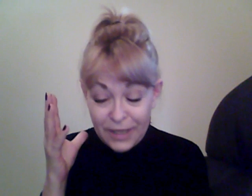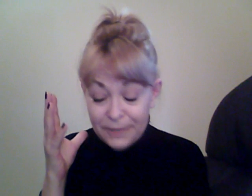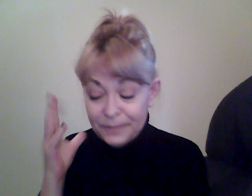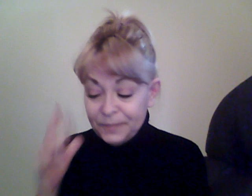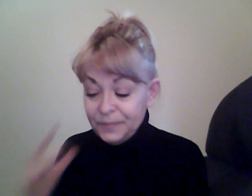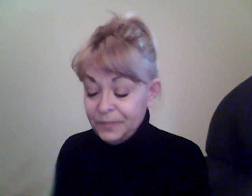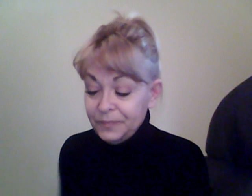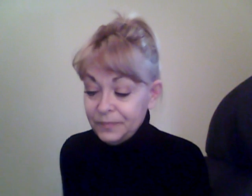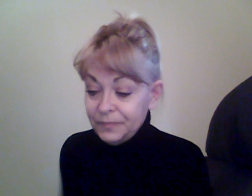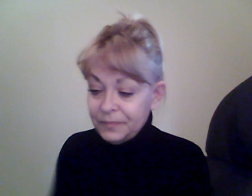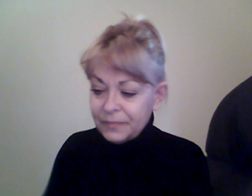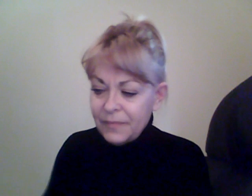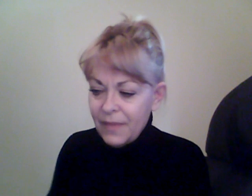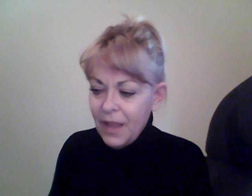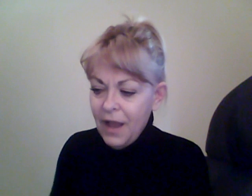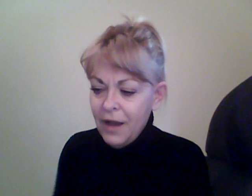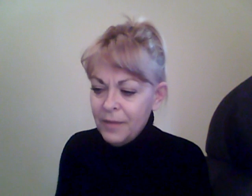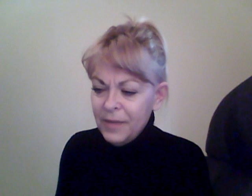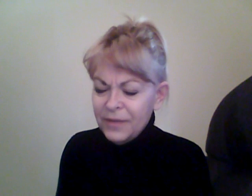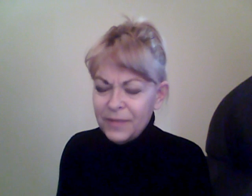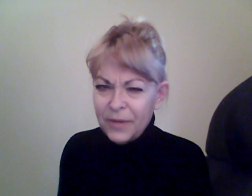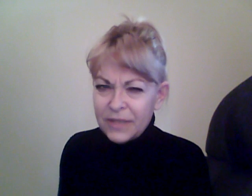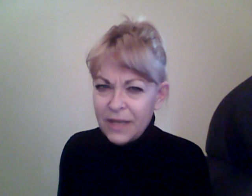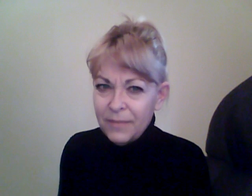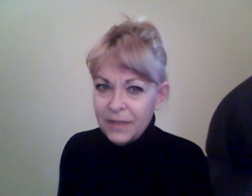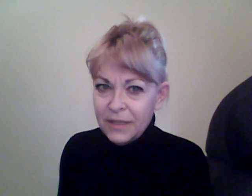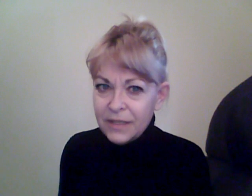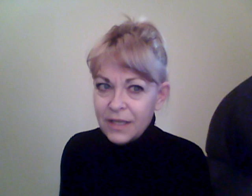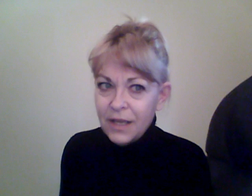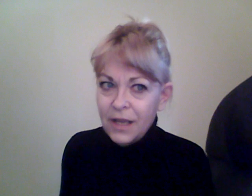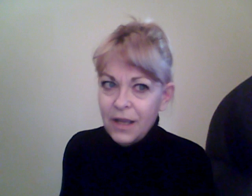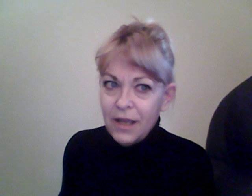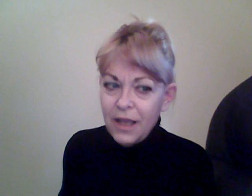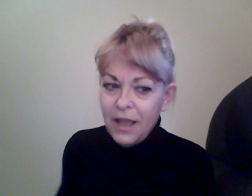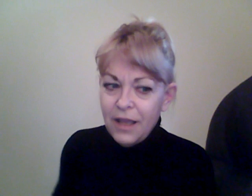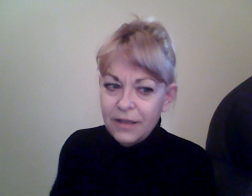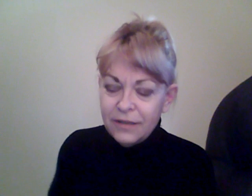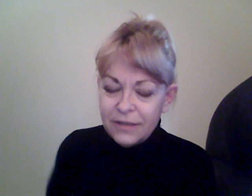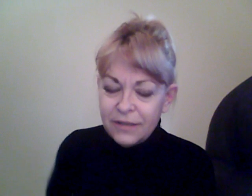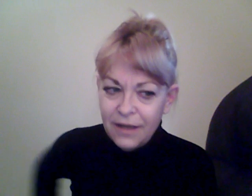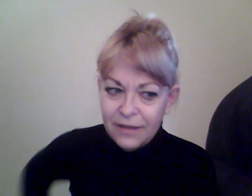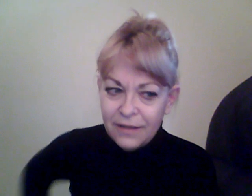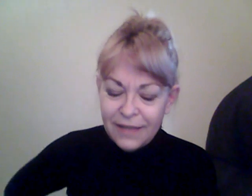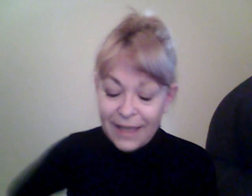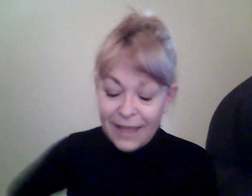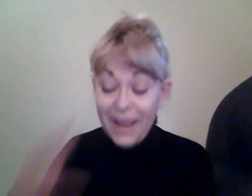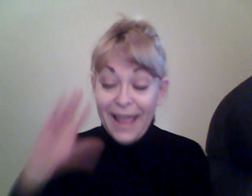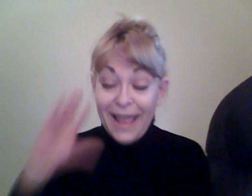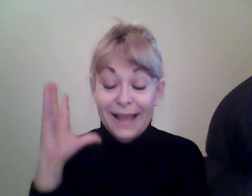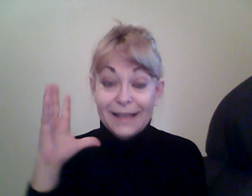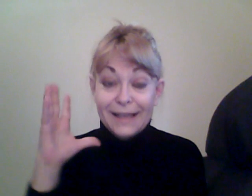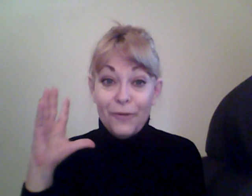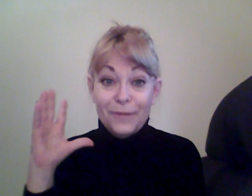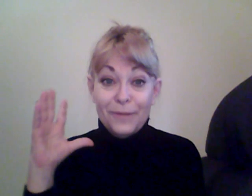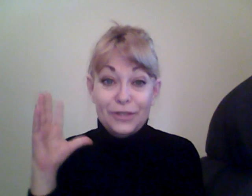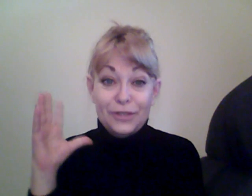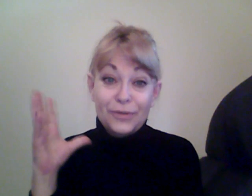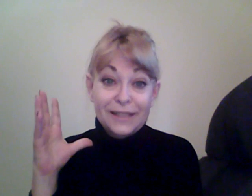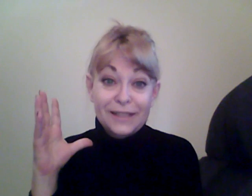it. Um, it was about 10 minutes. And, uh, like in my head, I wanted to be doing it